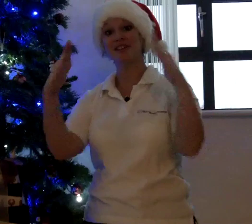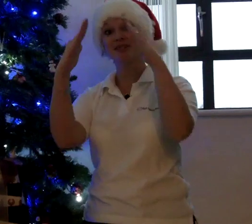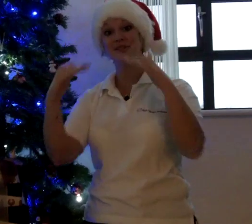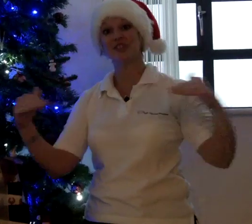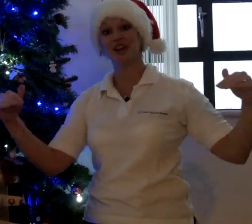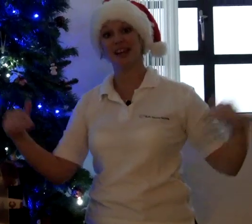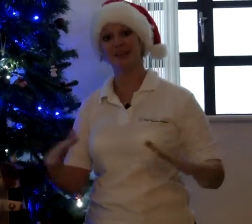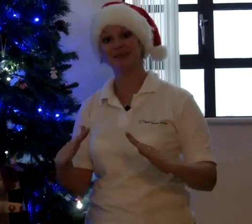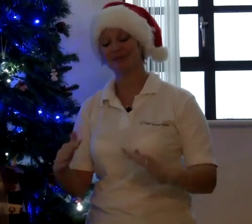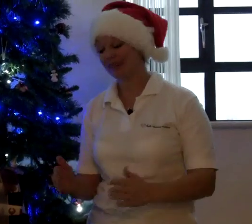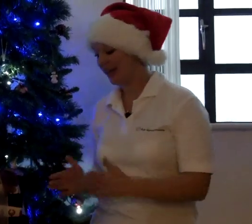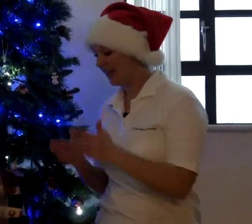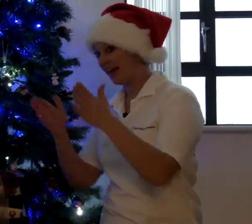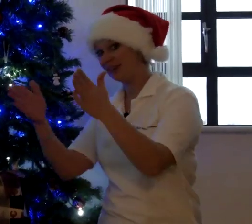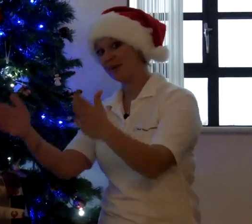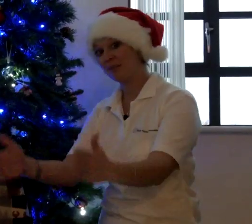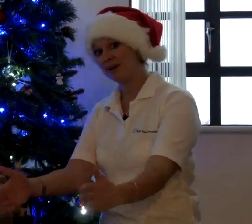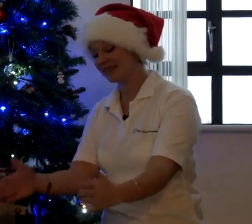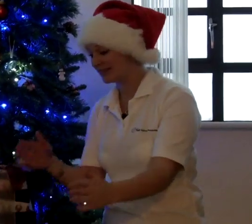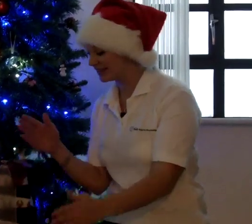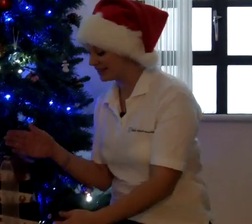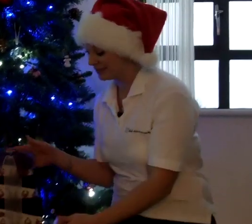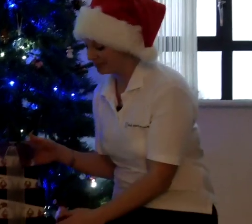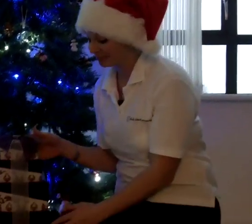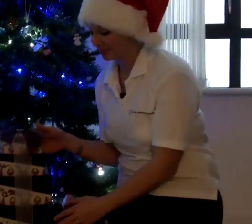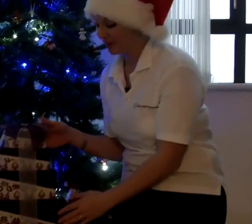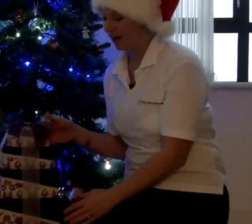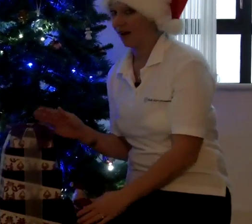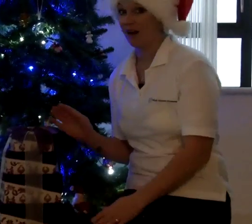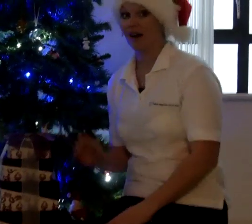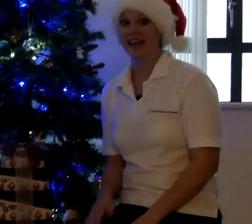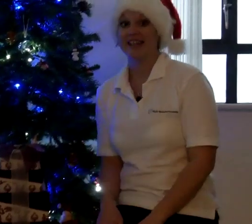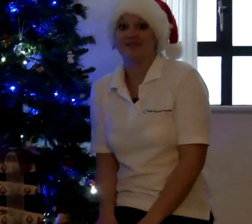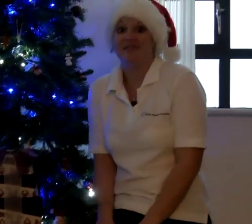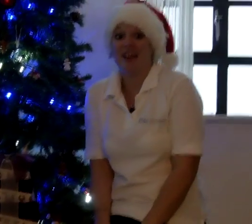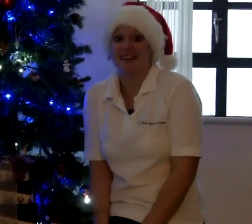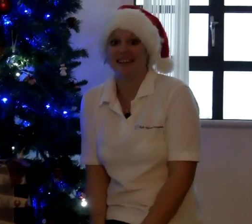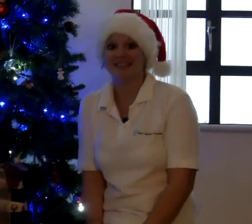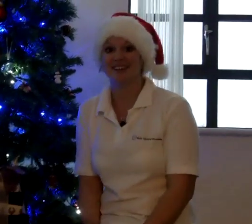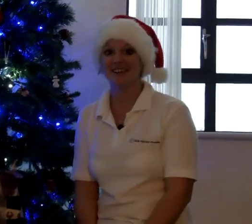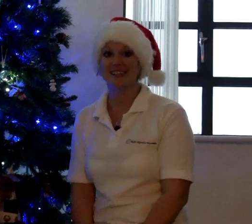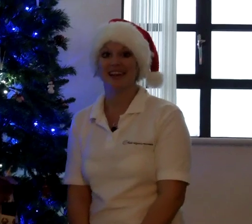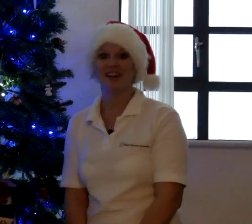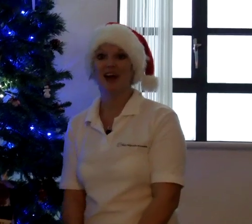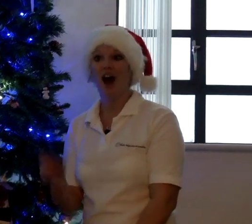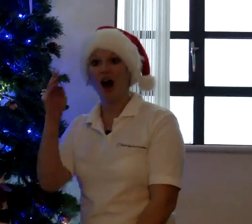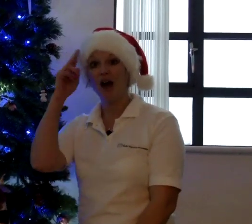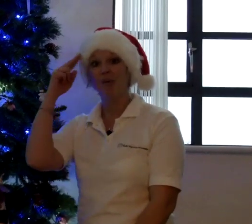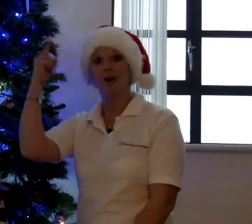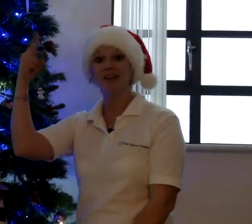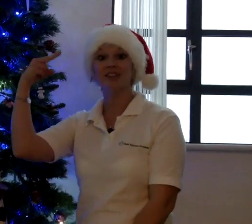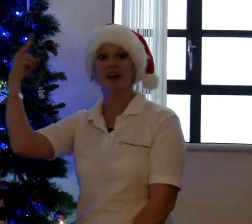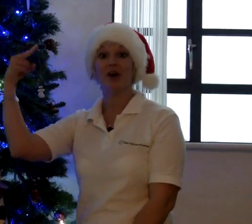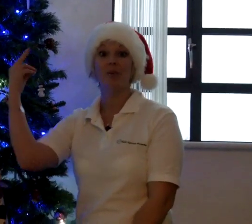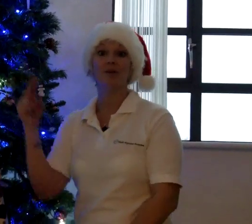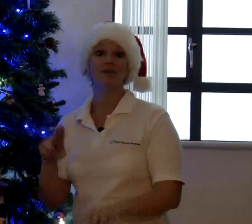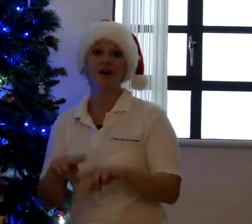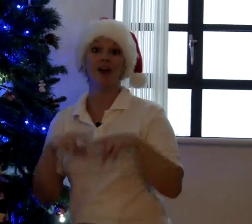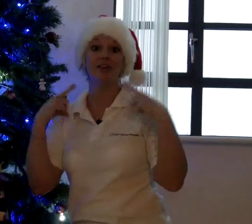Christmas tree. Here's my present. Ah, it's very exciting. I wonder what Father